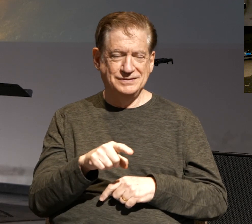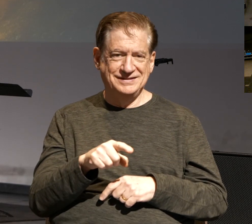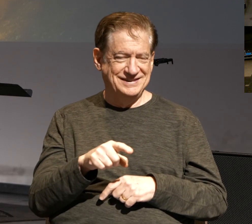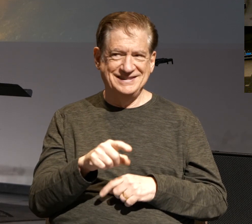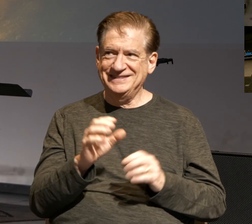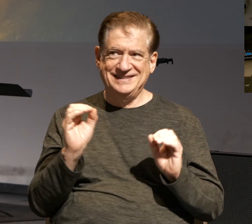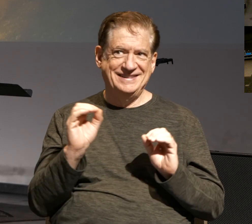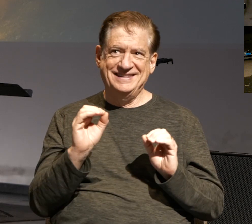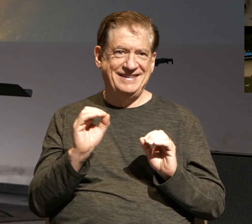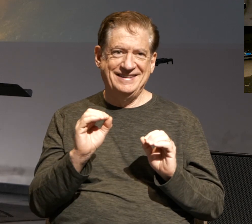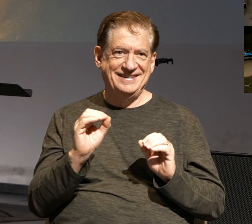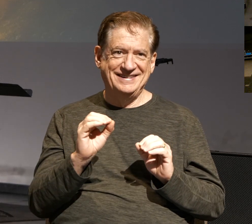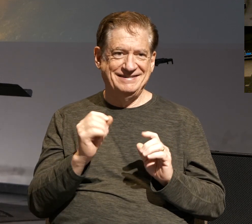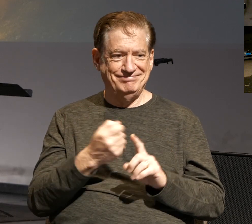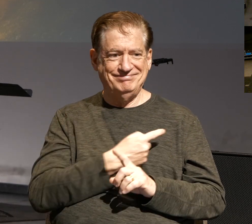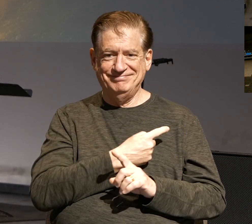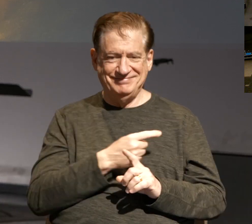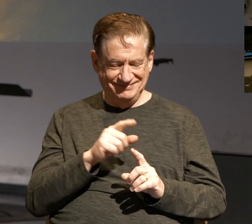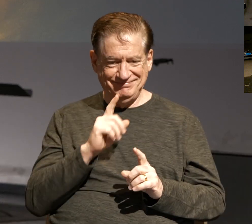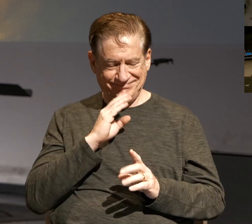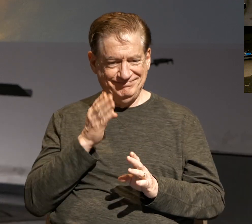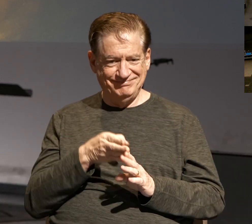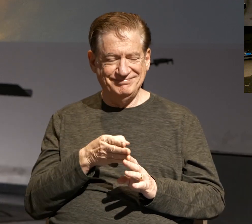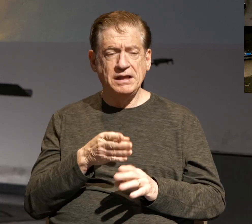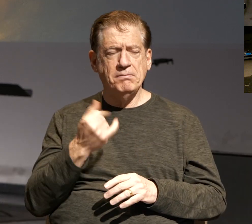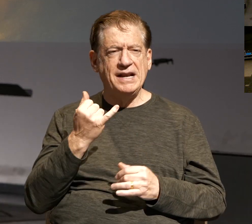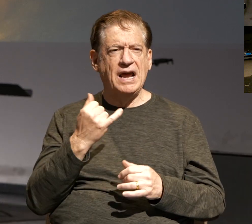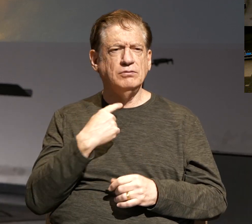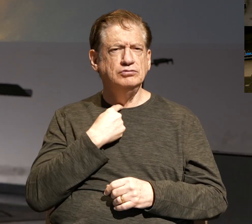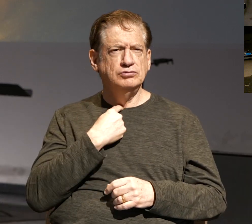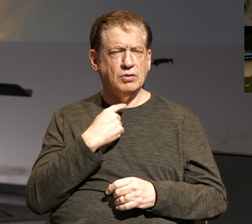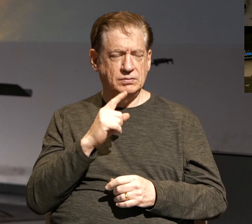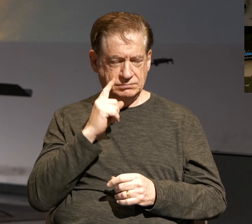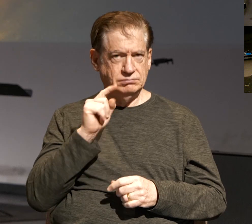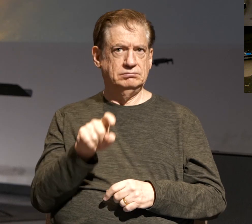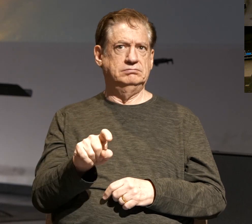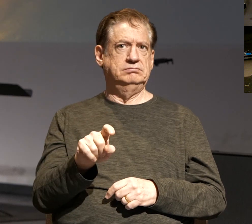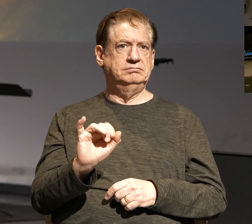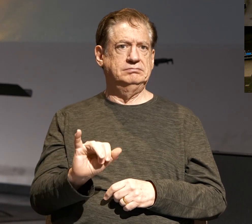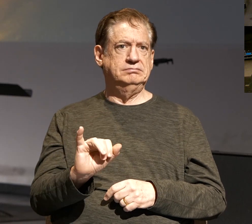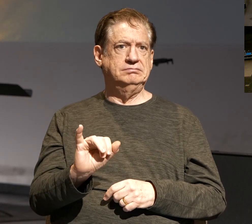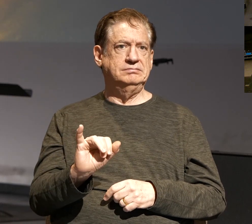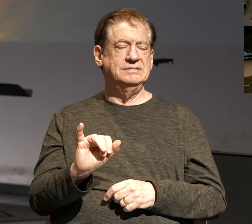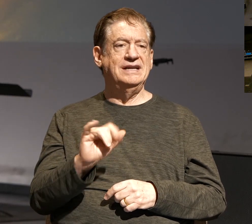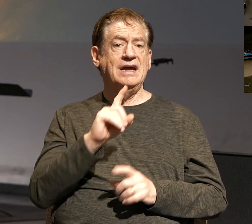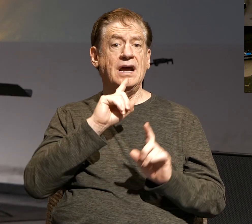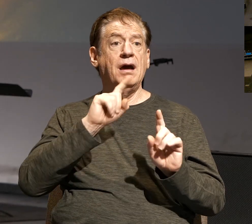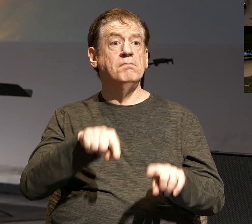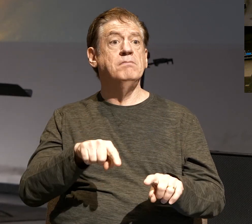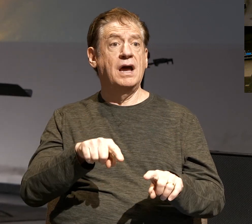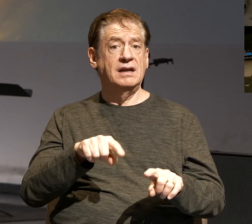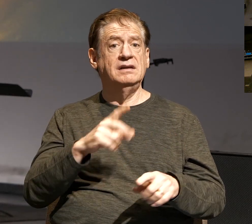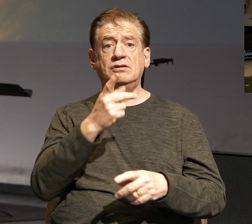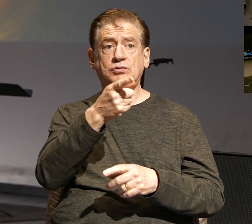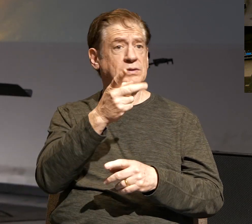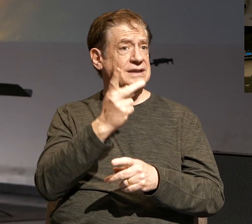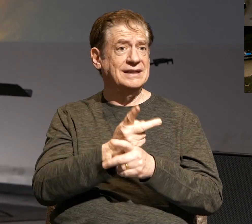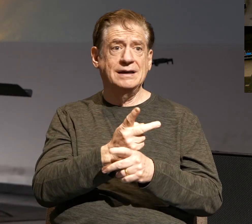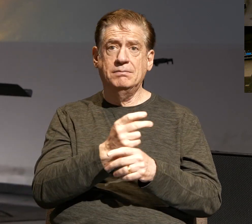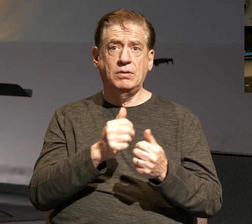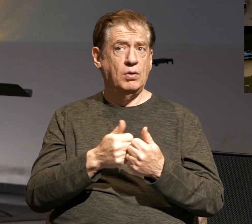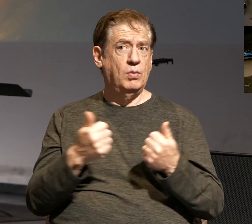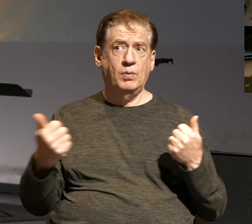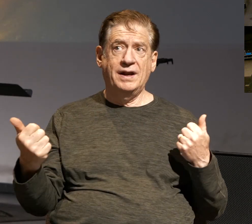deep for that one. But this, we pick up on the tone real quick. The command in verse 6 says, keep away from